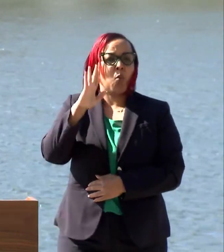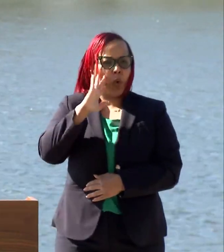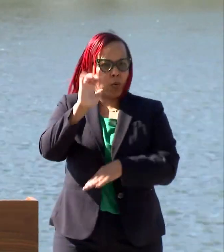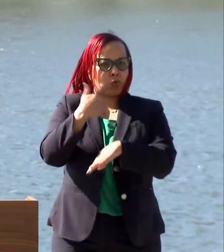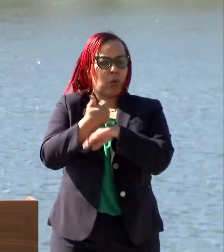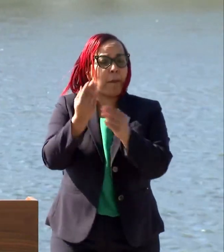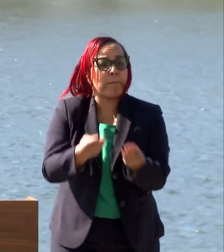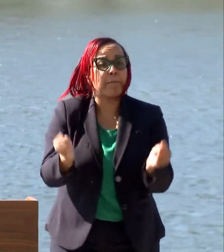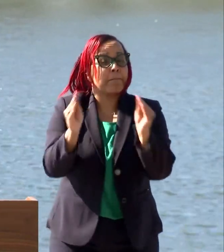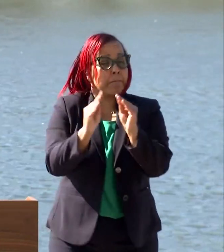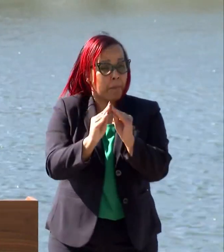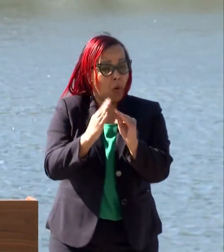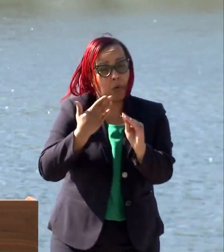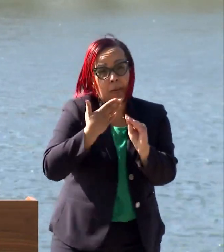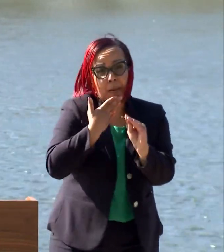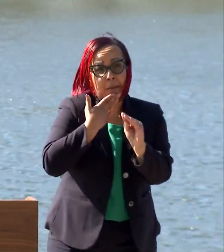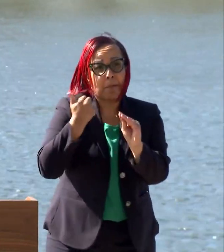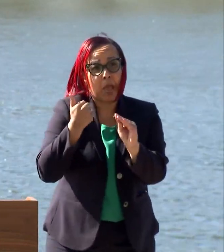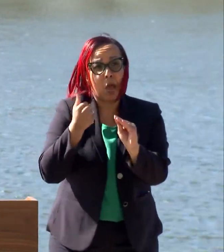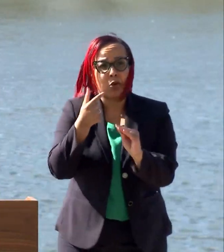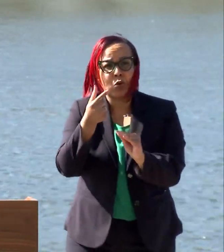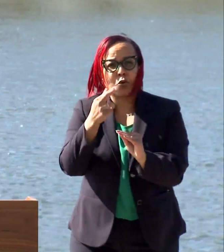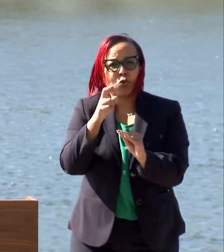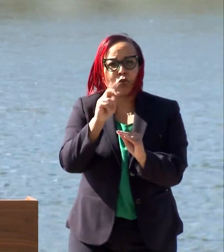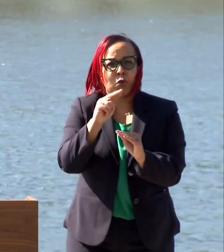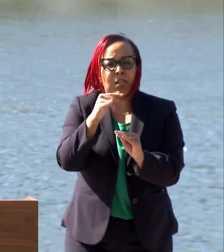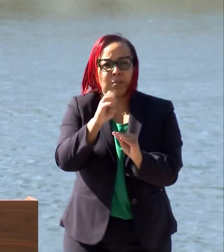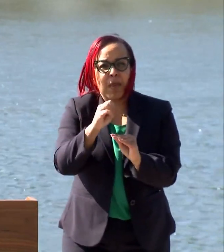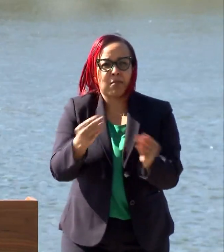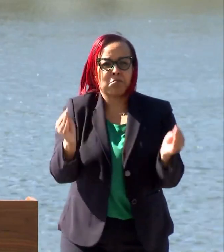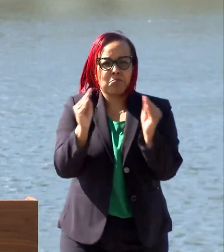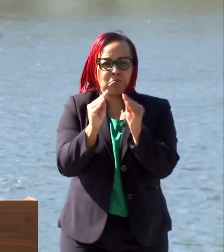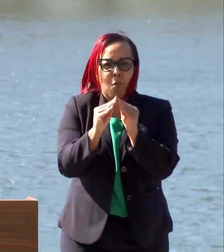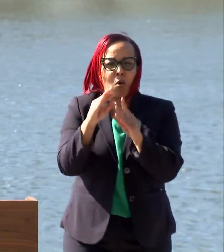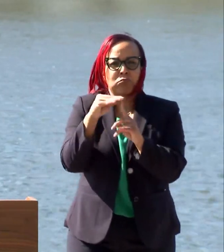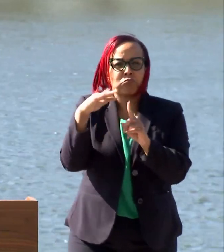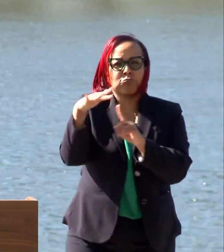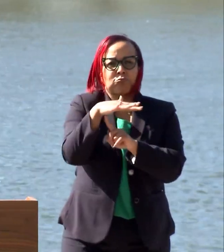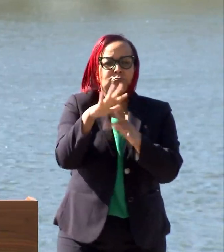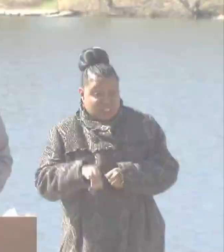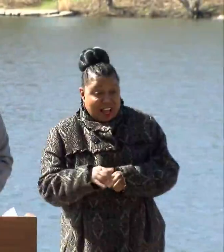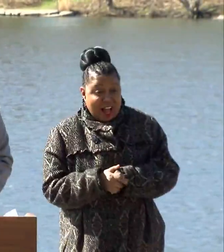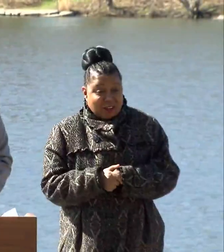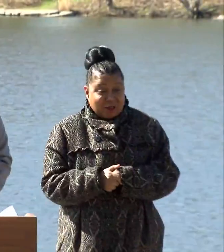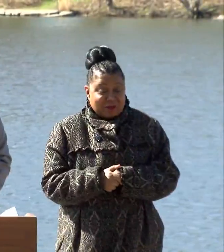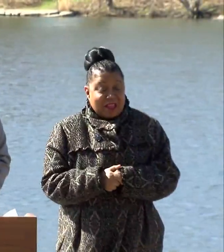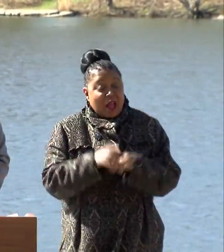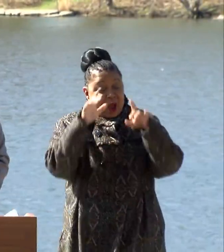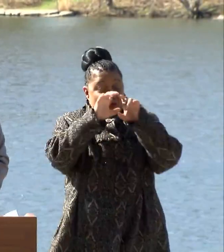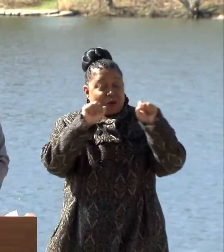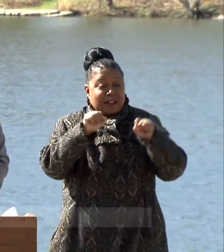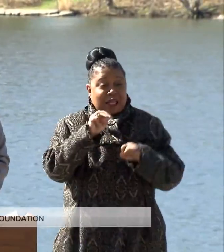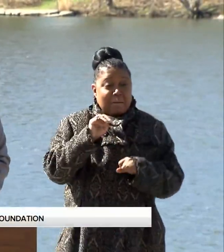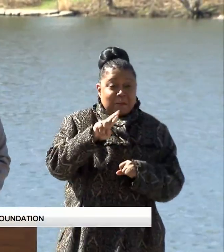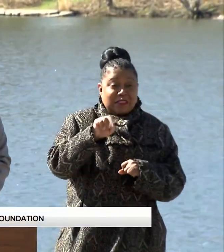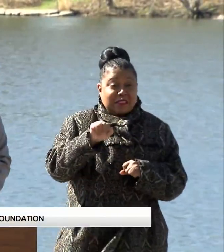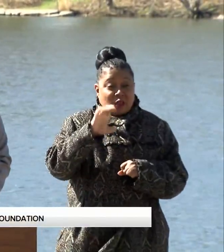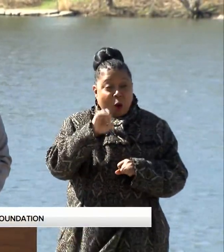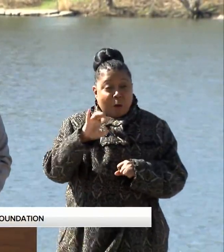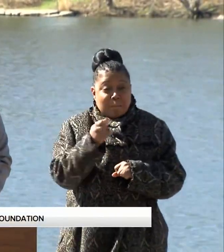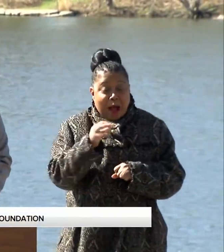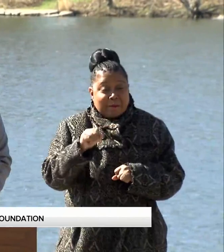more and better green space in the footprint and surrounding neighborhoods. President and Mrs. Obama